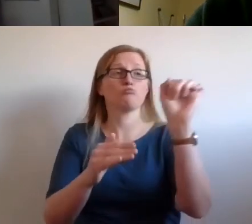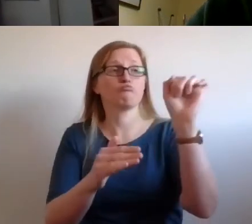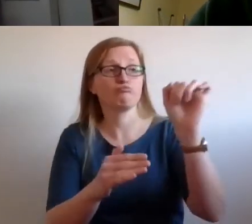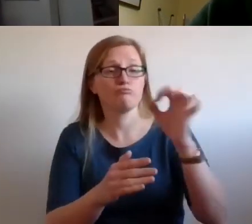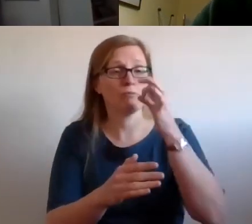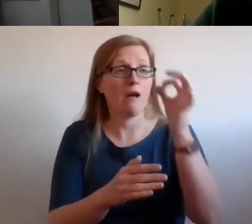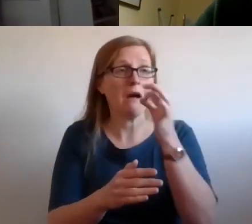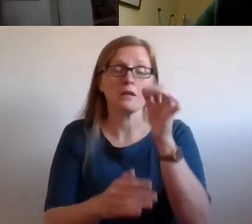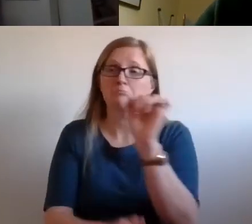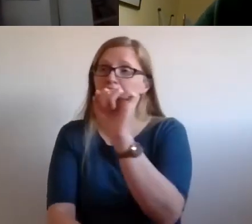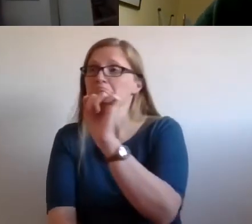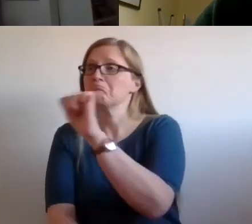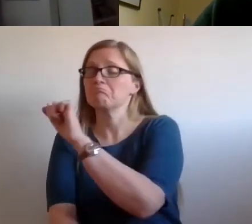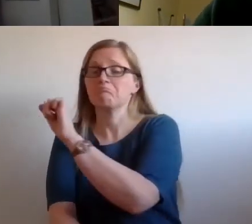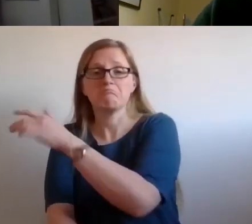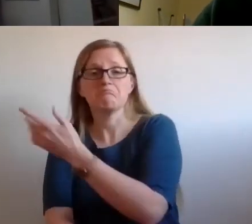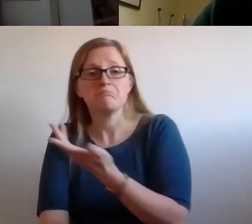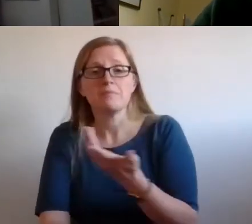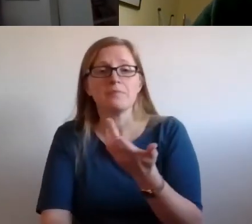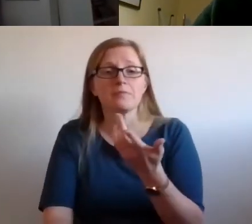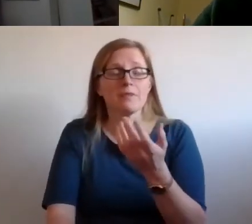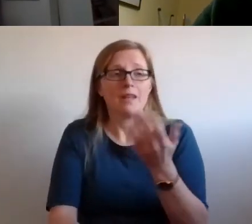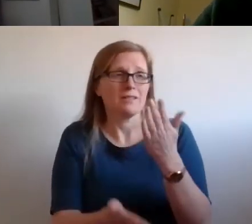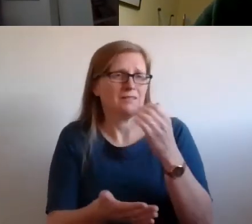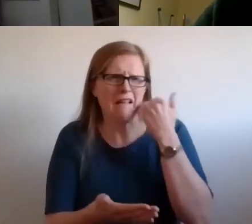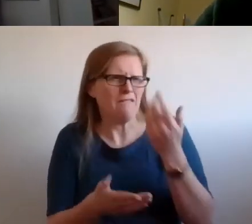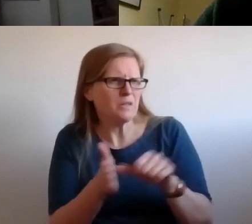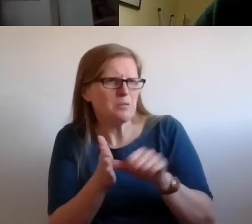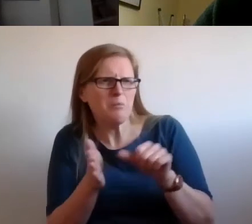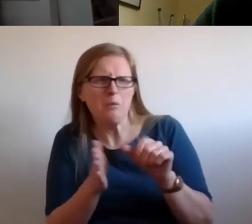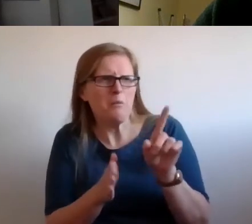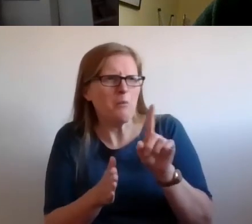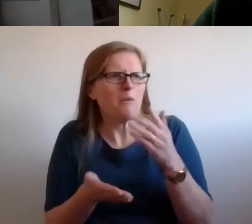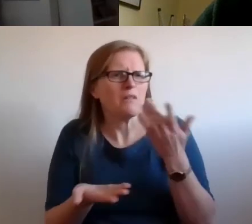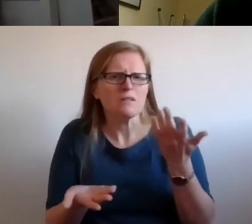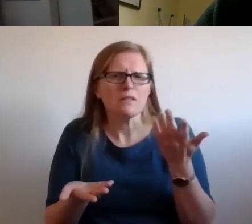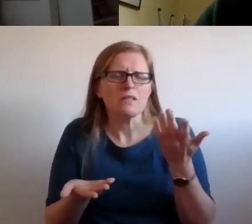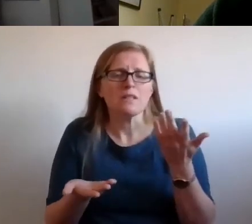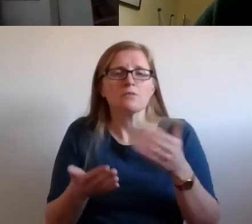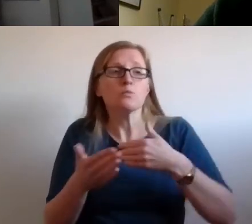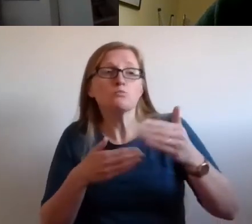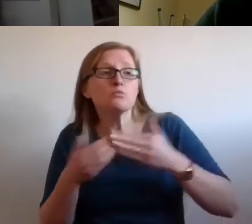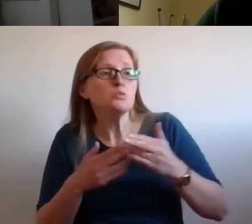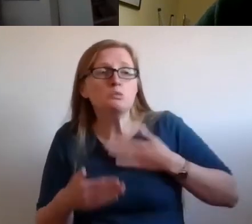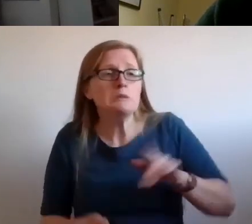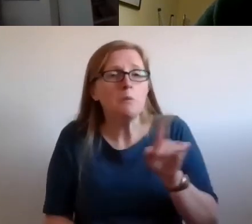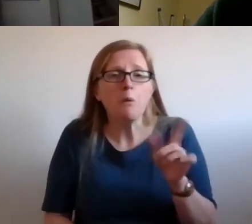tenants to find out what are the real everyday problems and what are the effective solutions, then